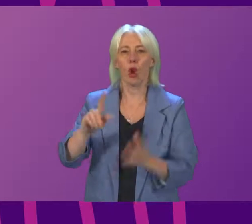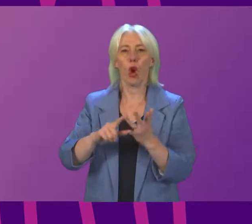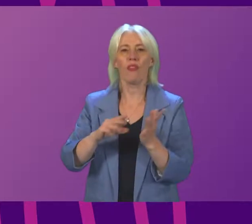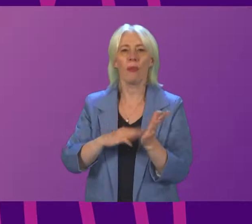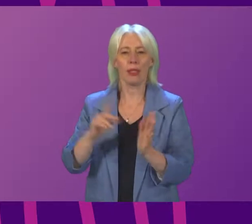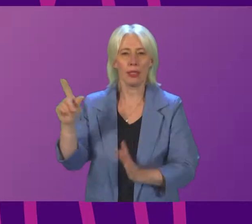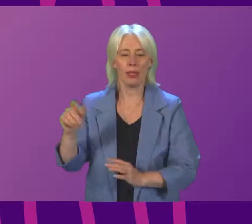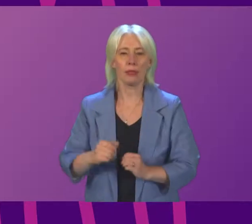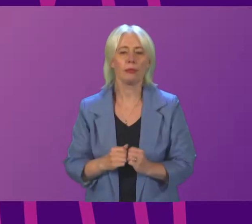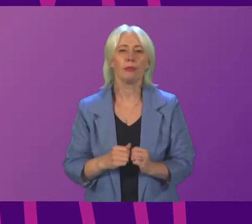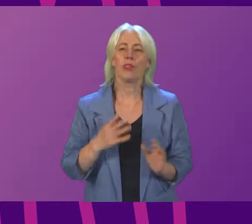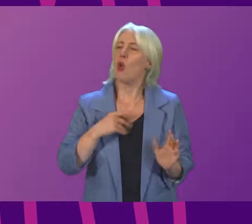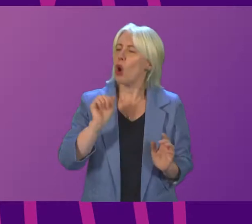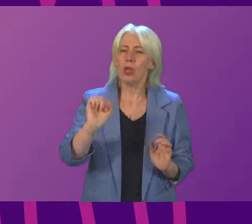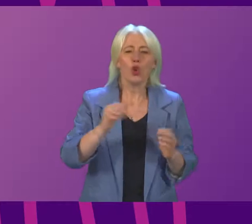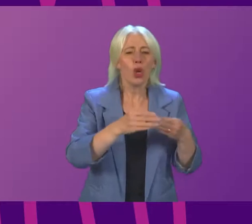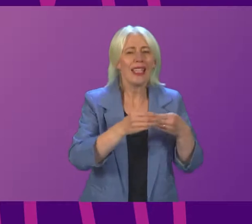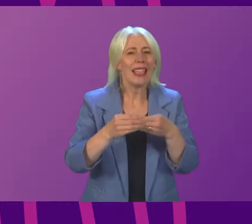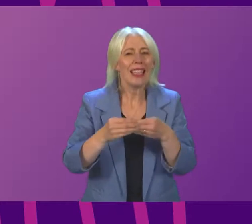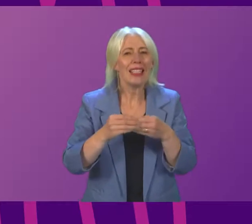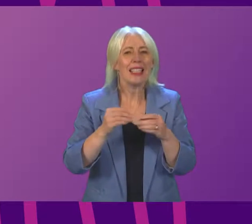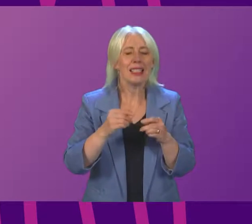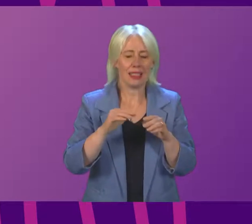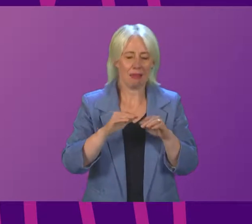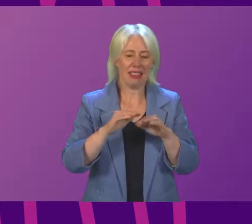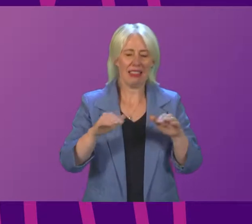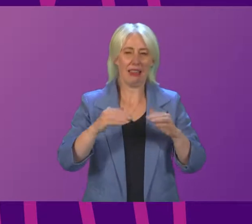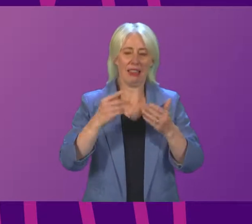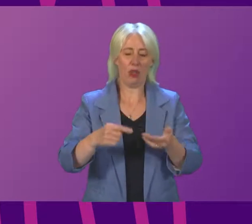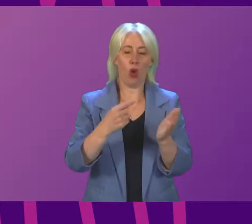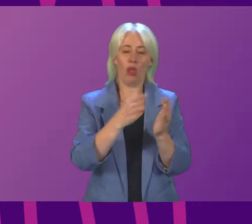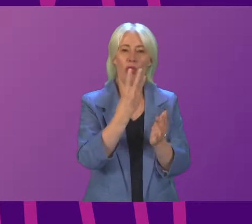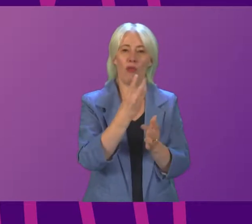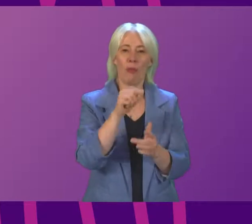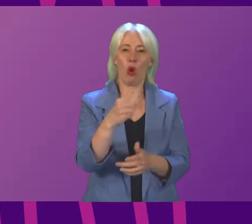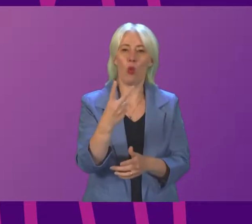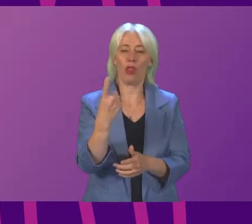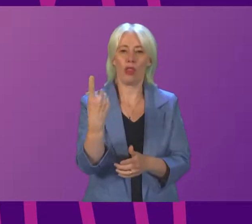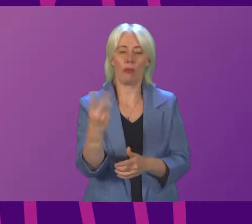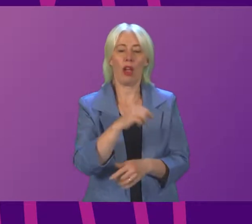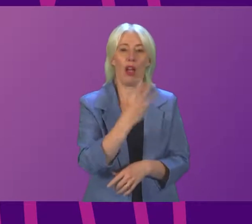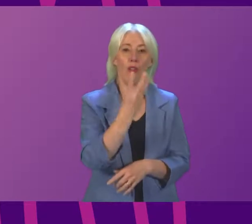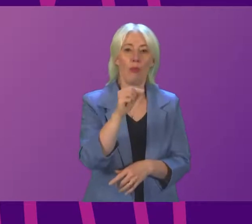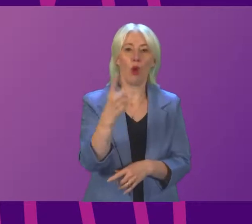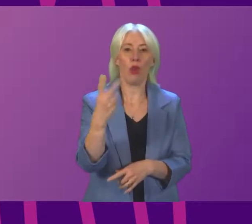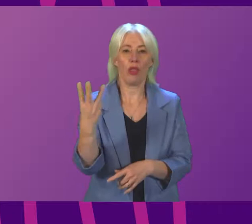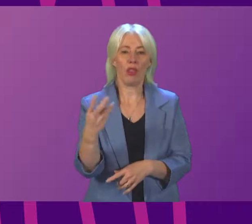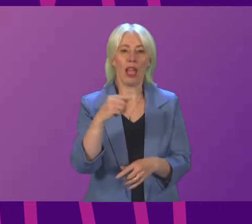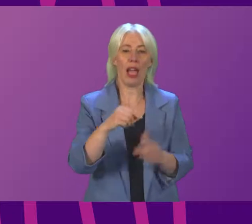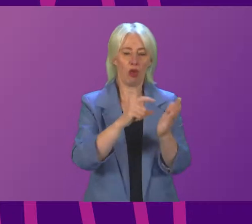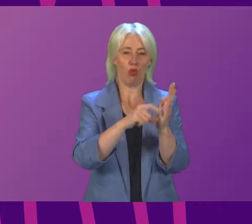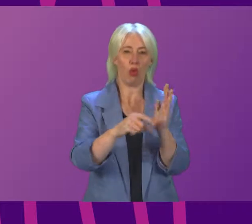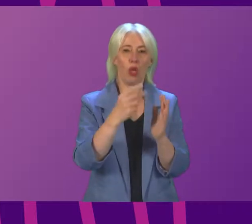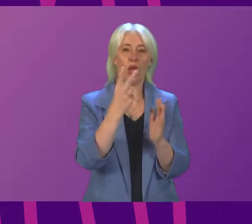Officer. I wish to seek your guidance in relation to Standing Order Rules 3.13 and Rule 7.2